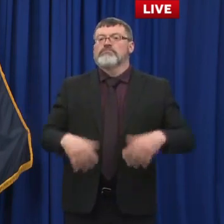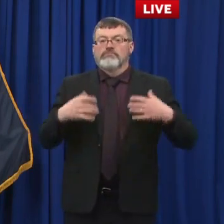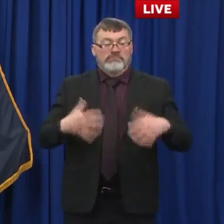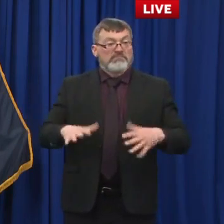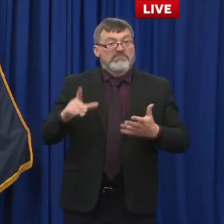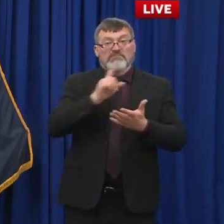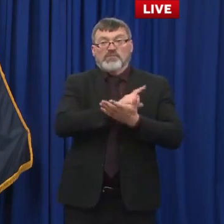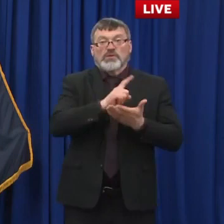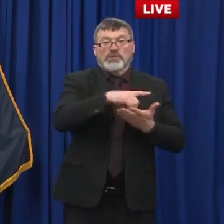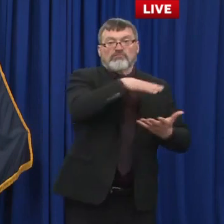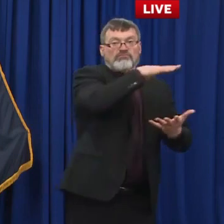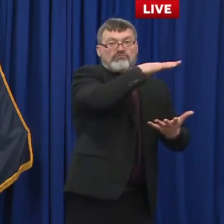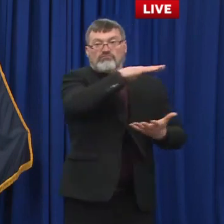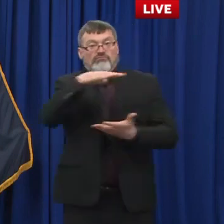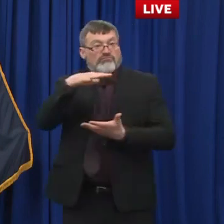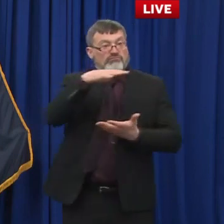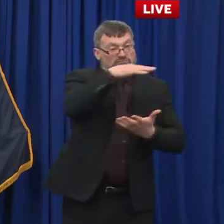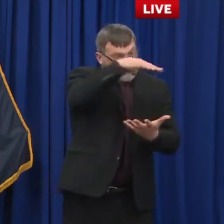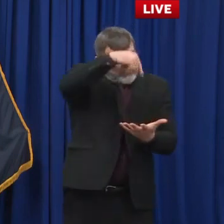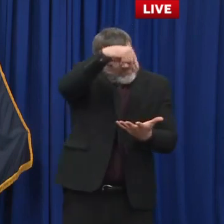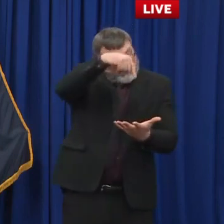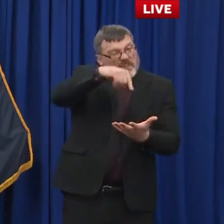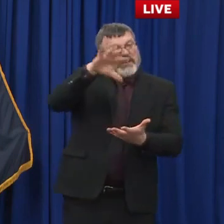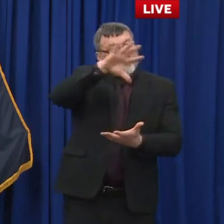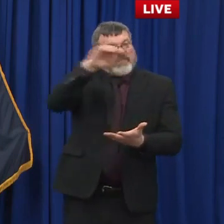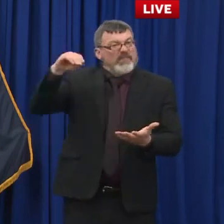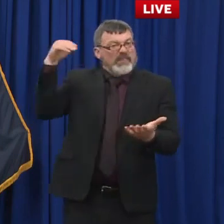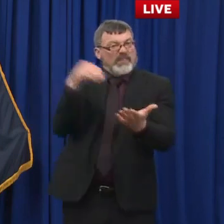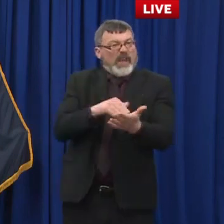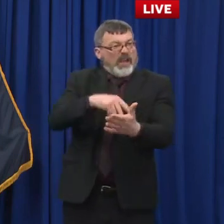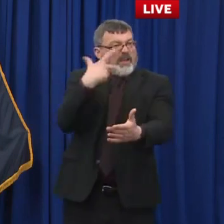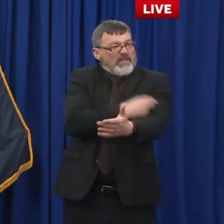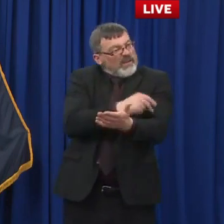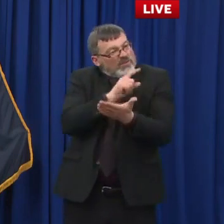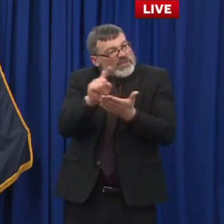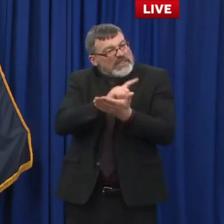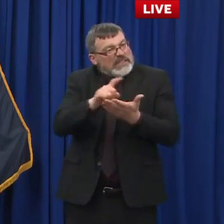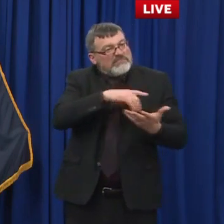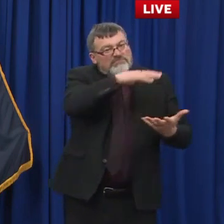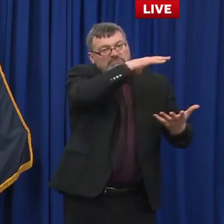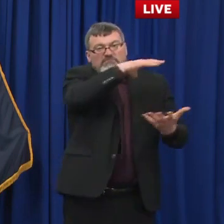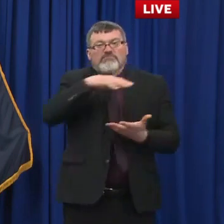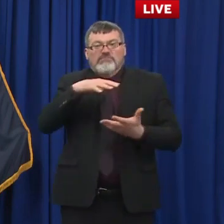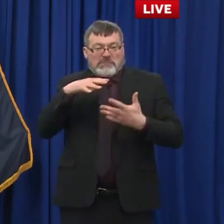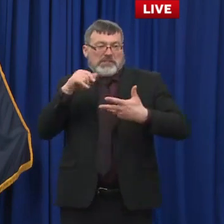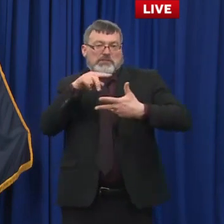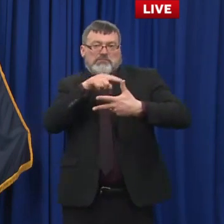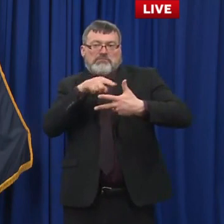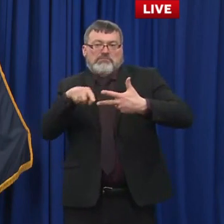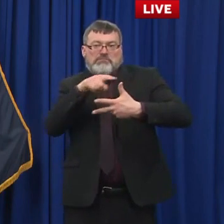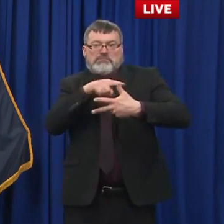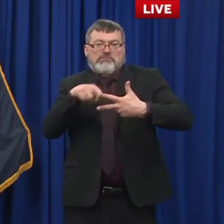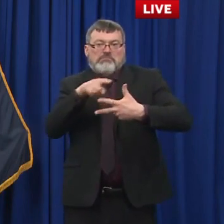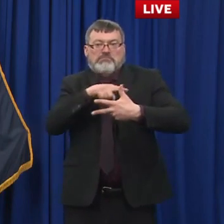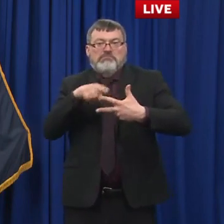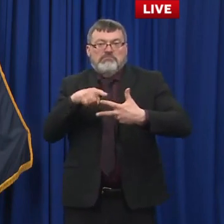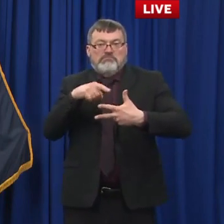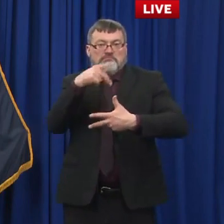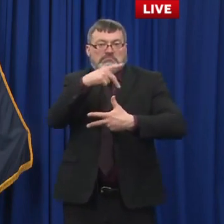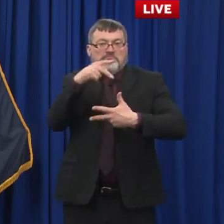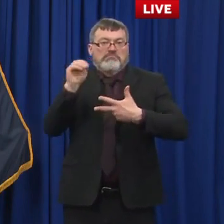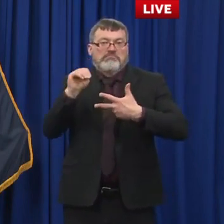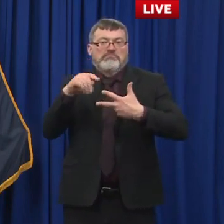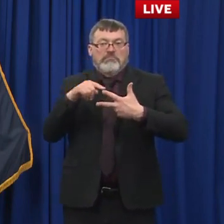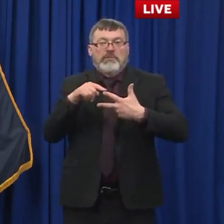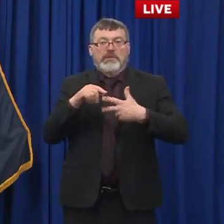as well as our pharmacy partners. And at this point, over half the people in New Hampshire who are age eligible have already made that choice to